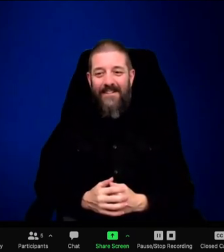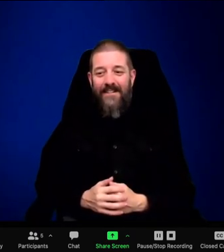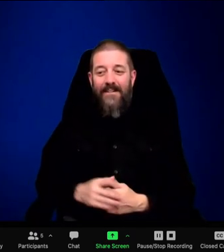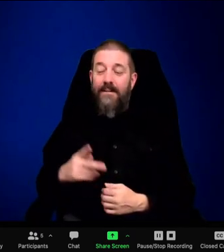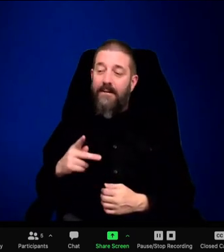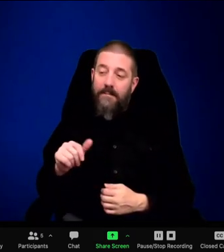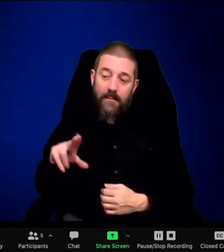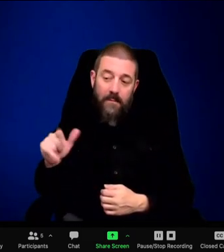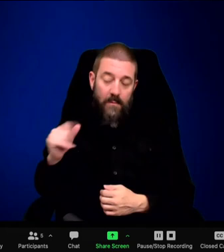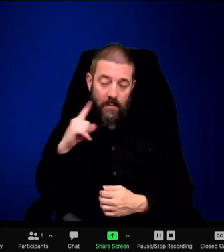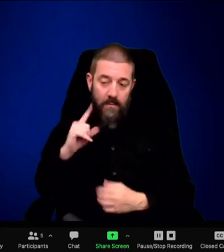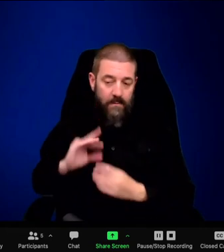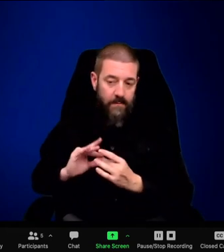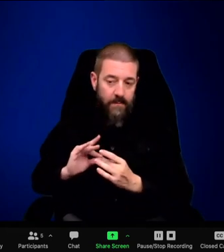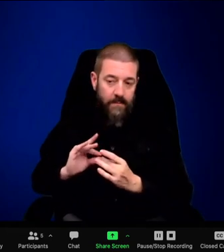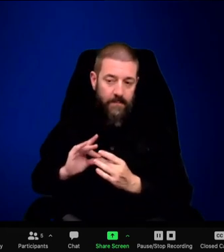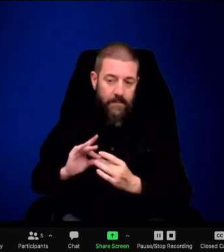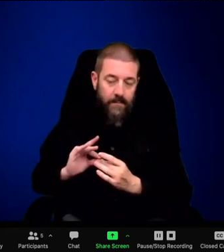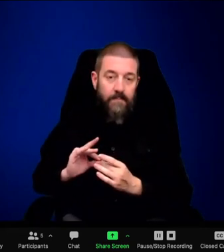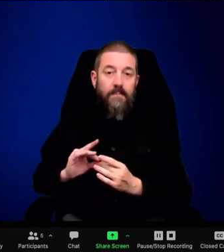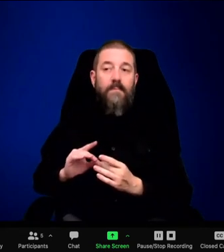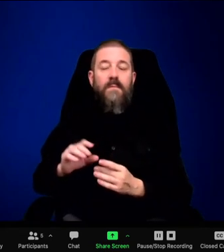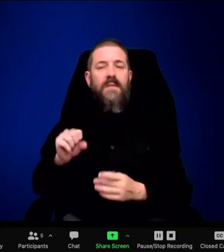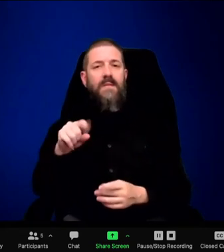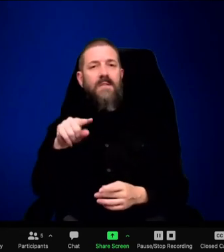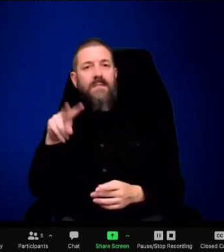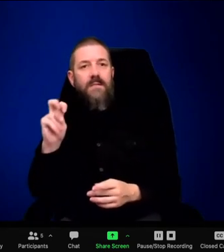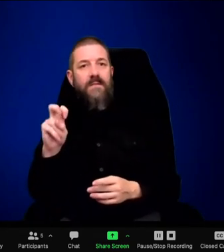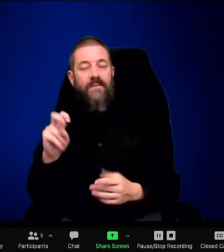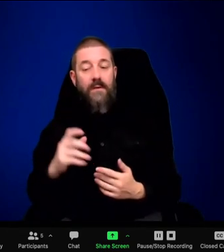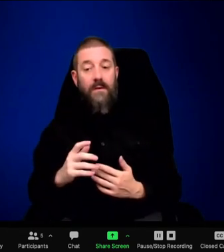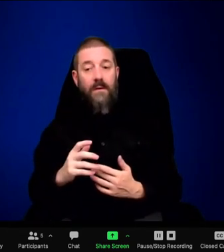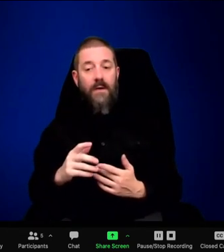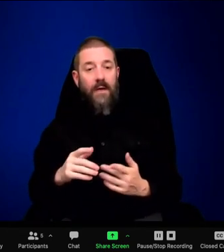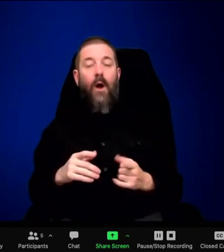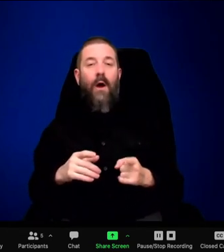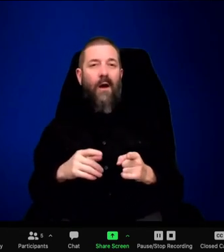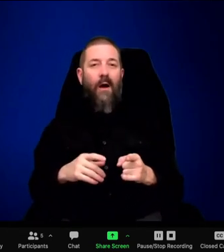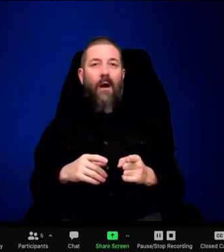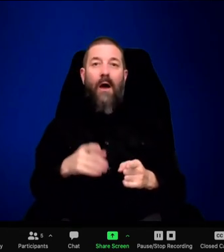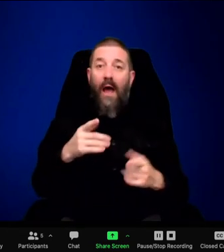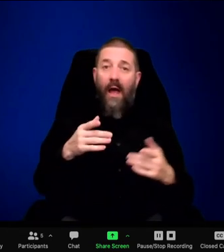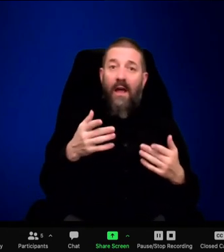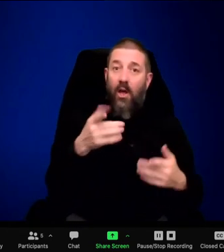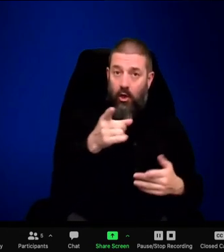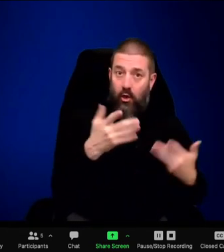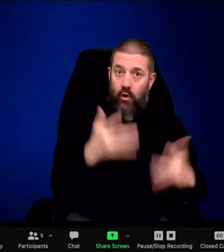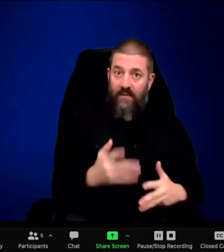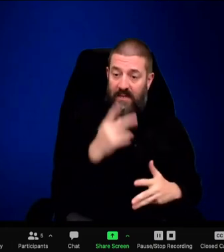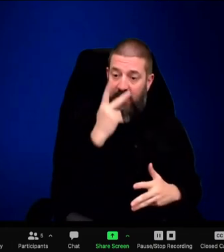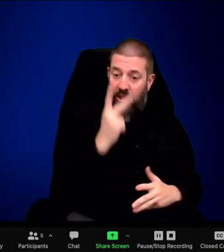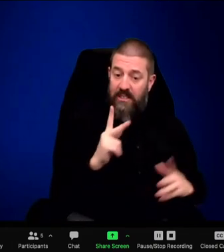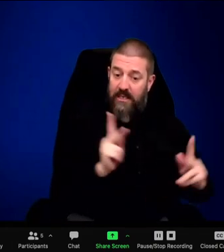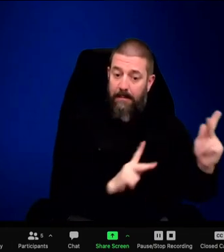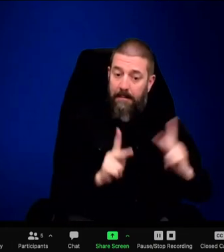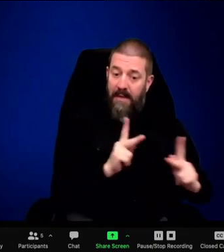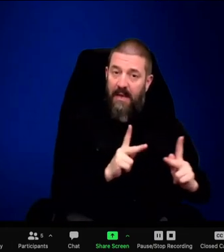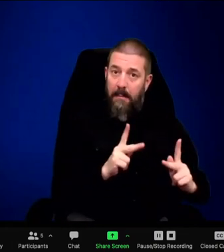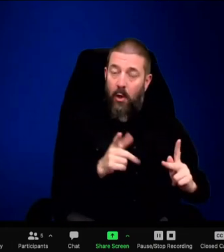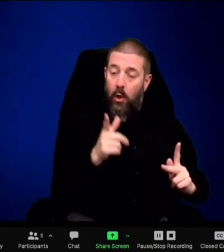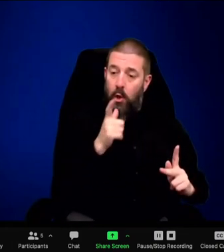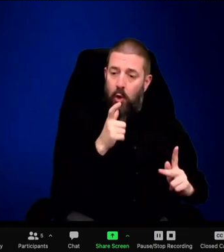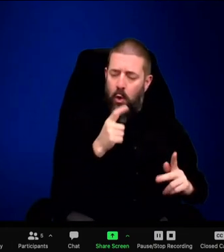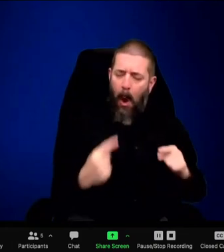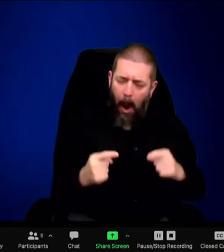I think it's called Rick's Hill, Rick's Knob or something like that. It's near Tower. It's a little bit, if people are